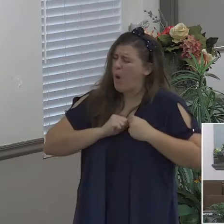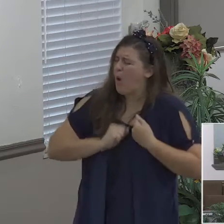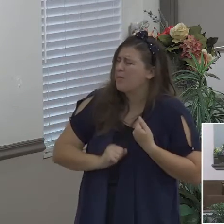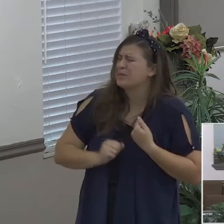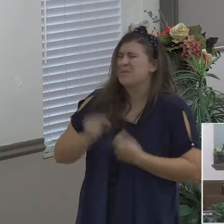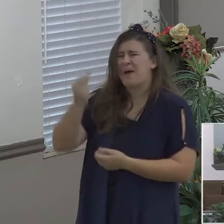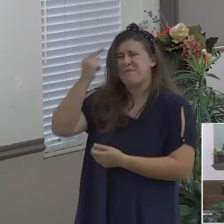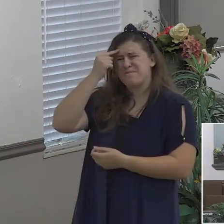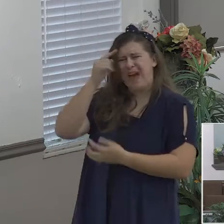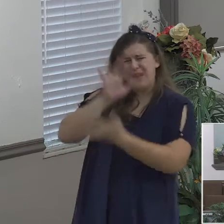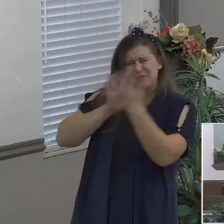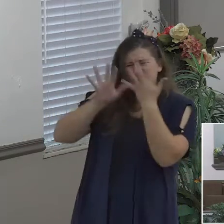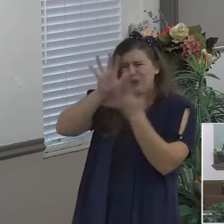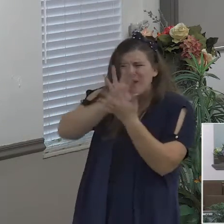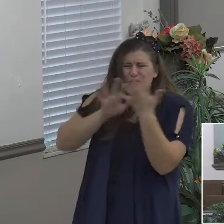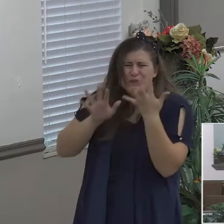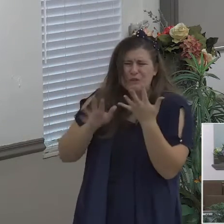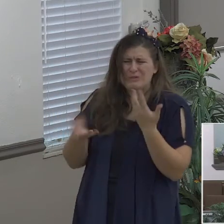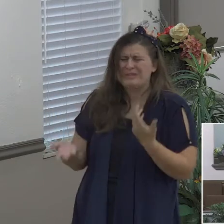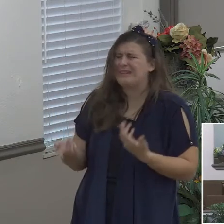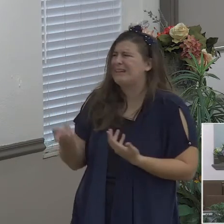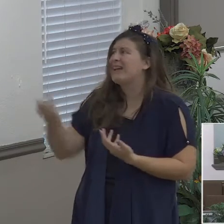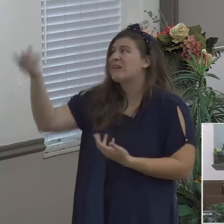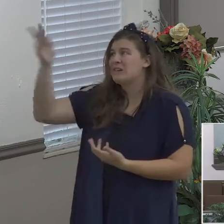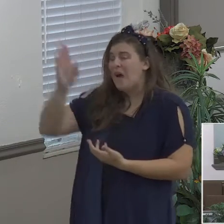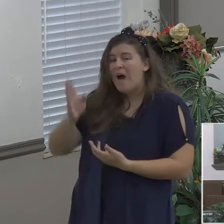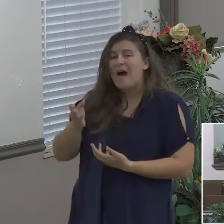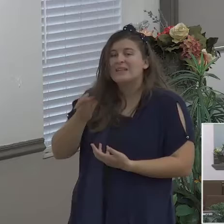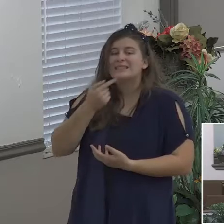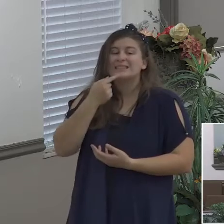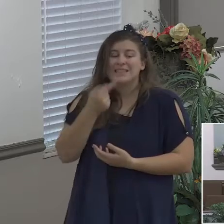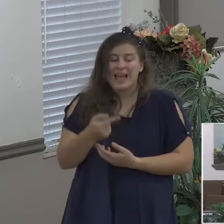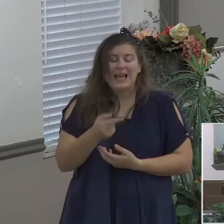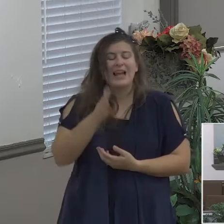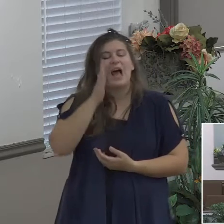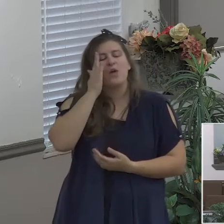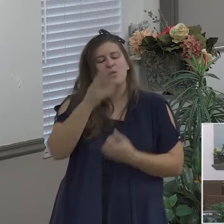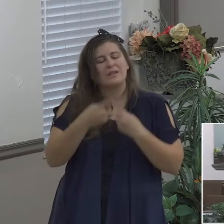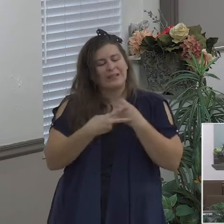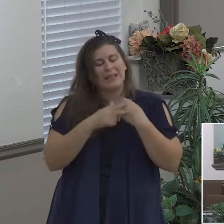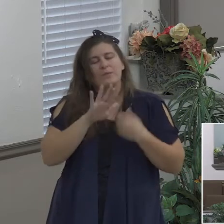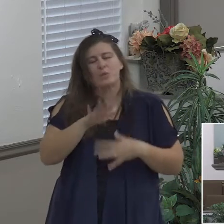am going to keep your heart and your mind Gary Randall